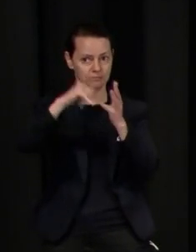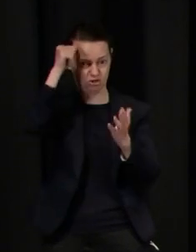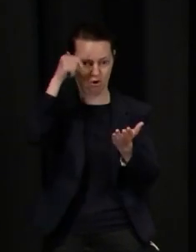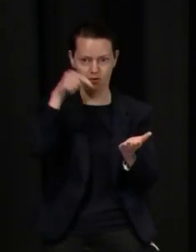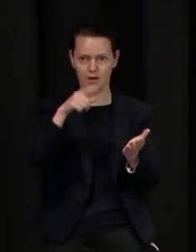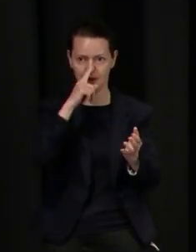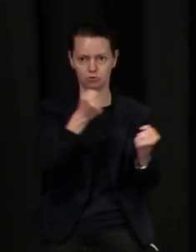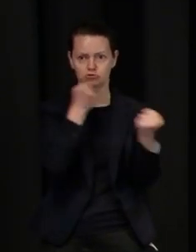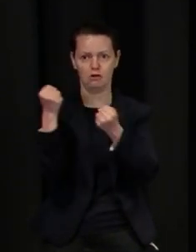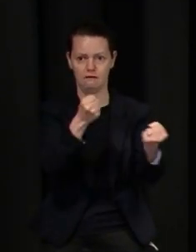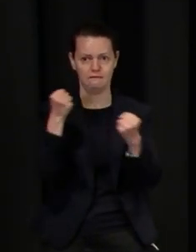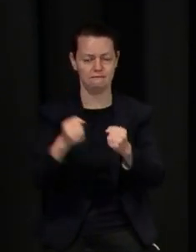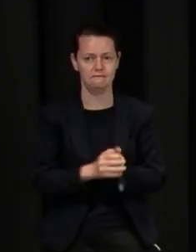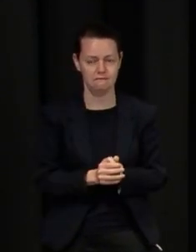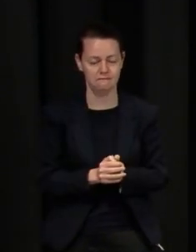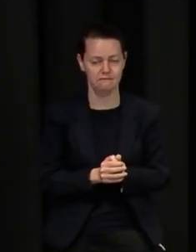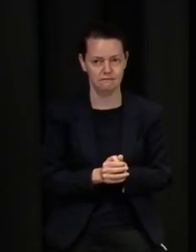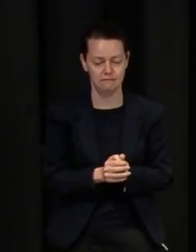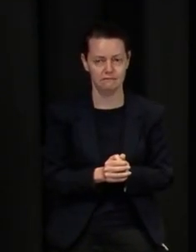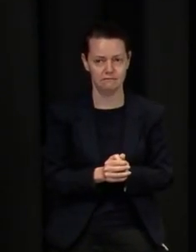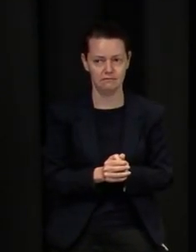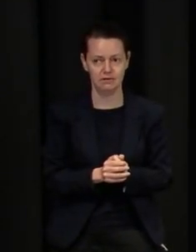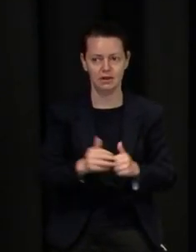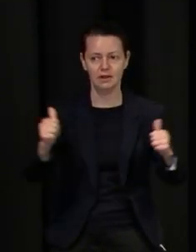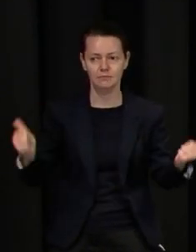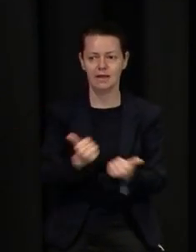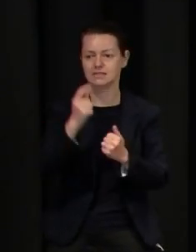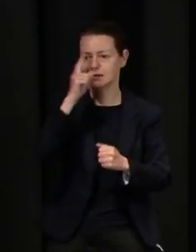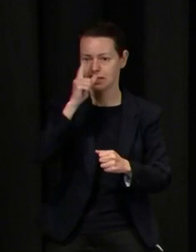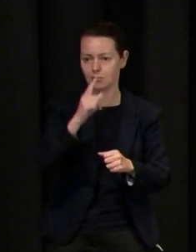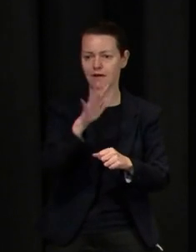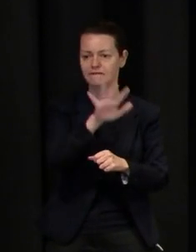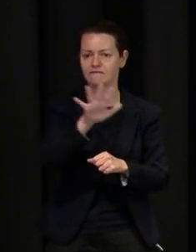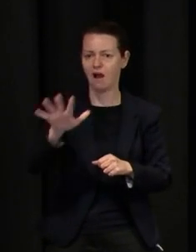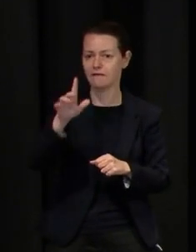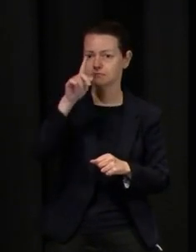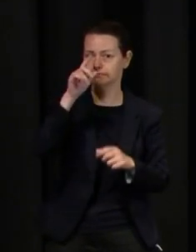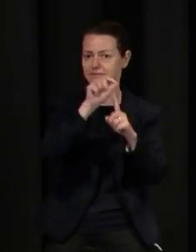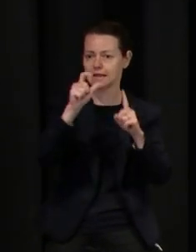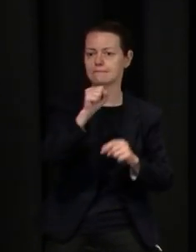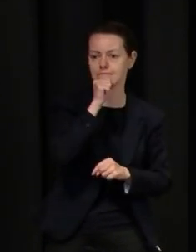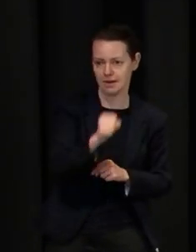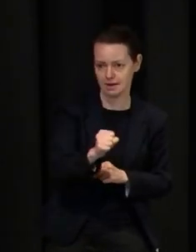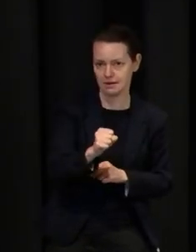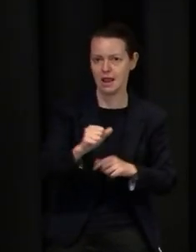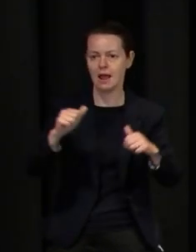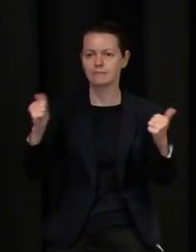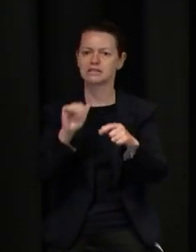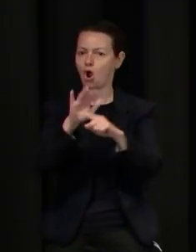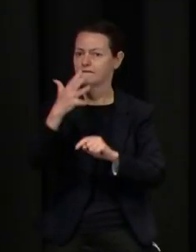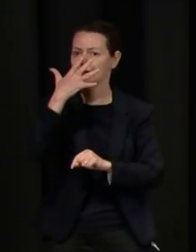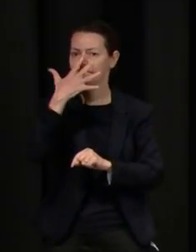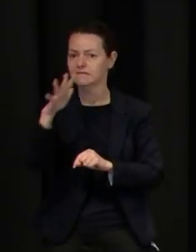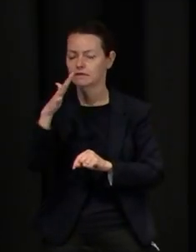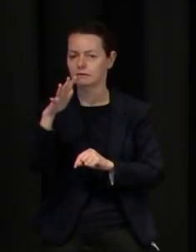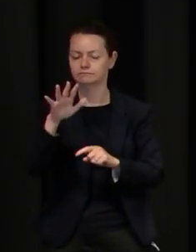We're seeing a disproportionate increase in those aged between 20 and 29 and those aged between 20 and 50. So over 55,